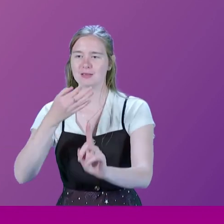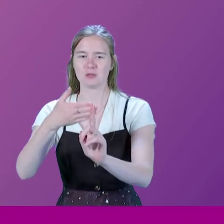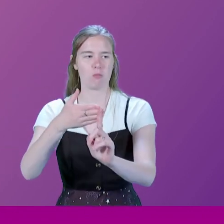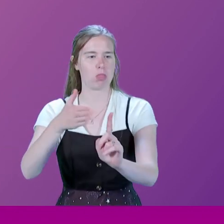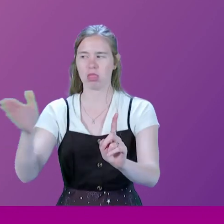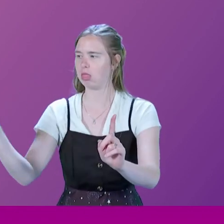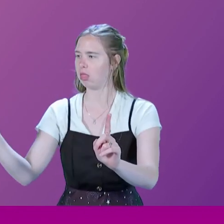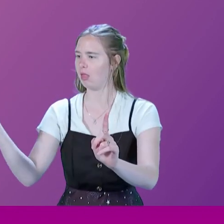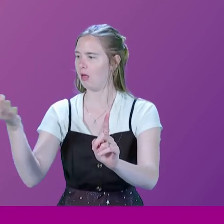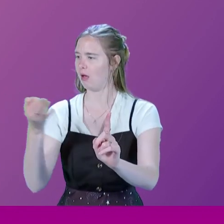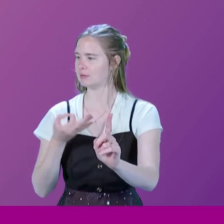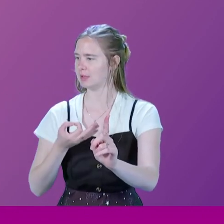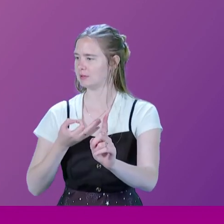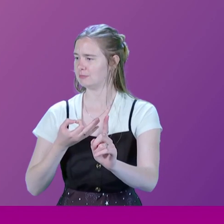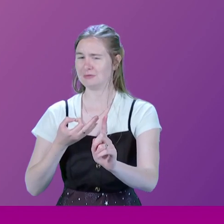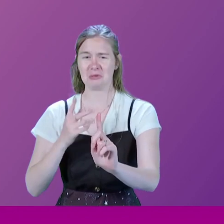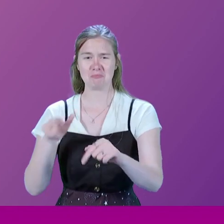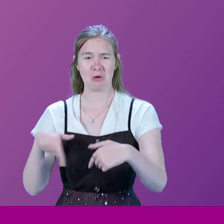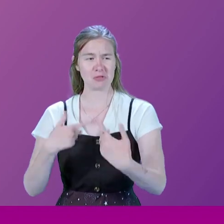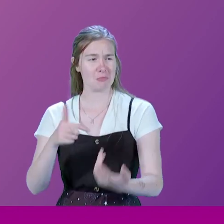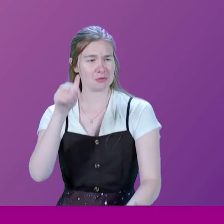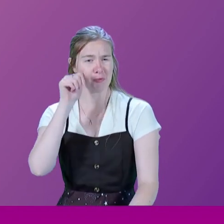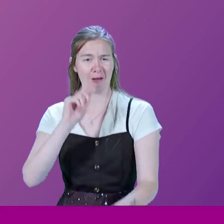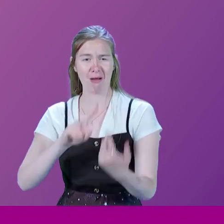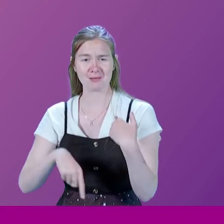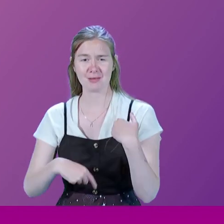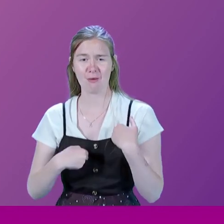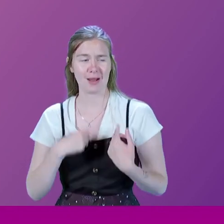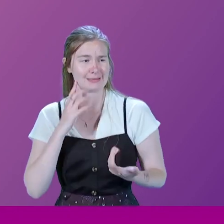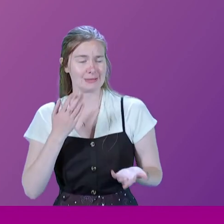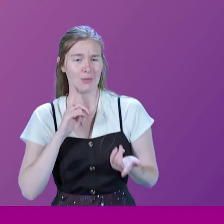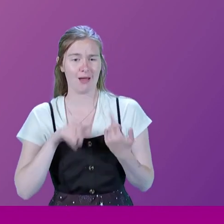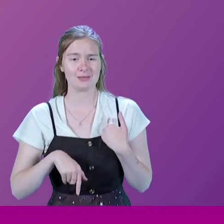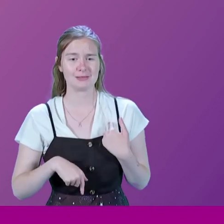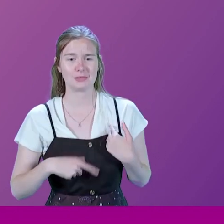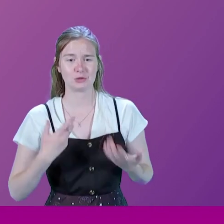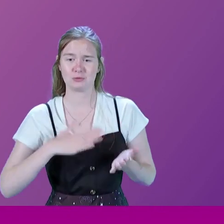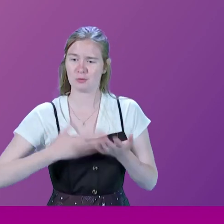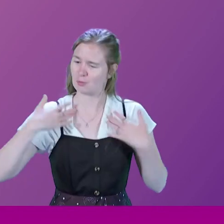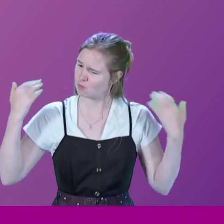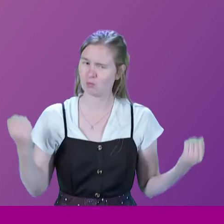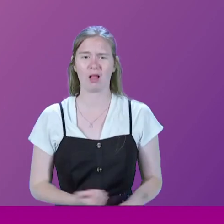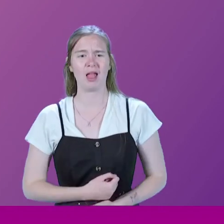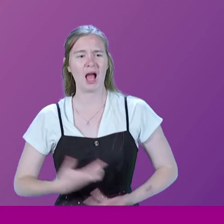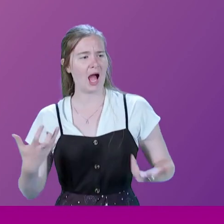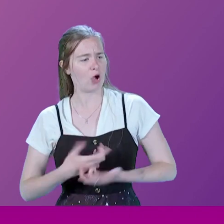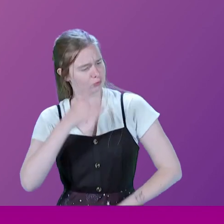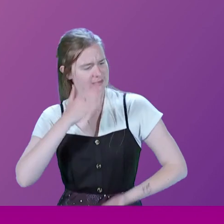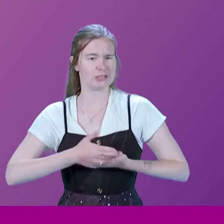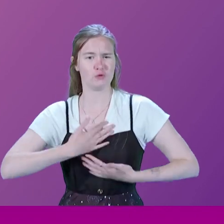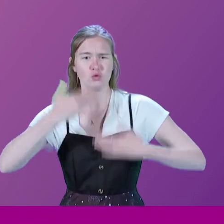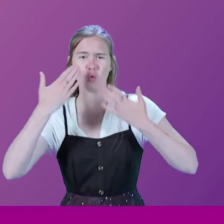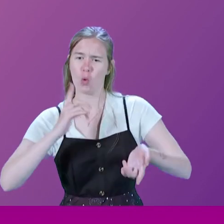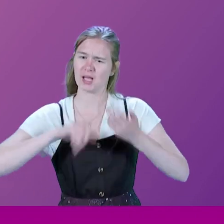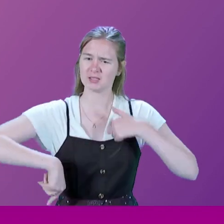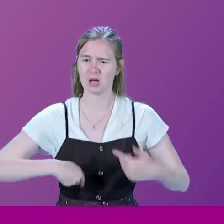field. Something I couldn't possibly know the answer to. And then when I didn't know the answer, she'd say, Well, how can we take decisions when you don't even